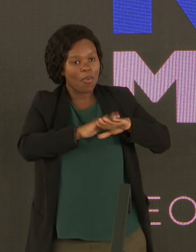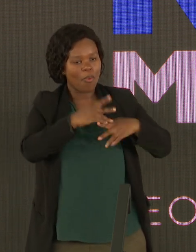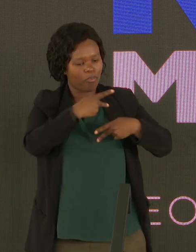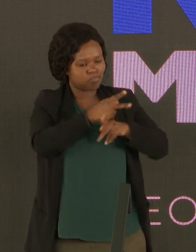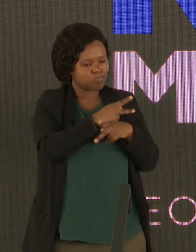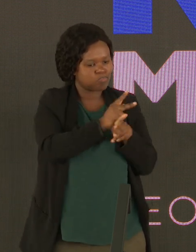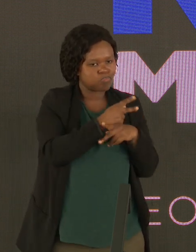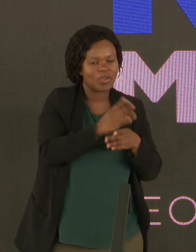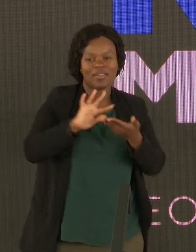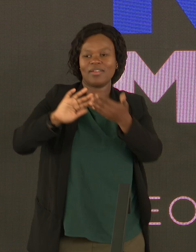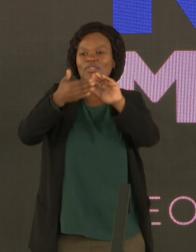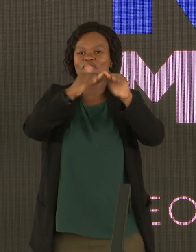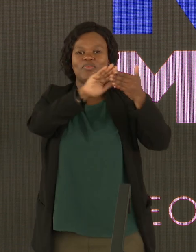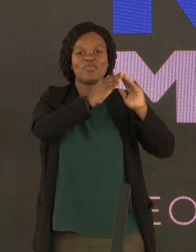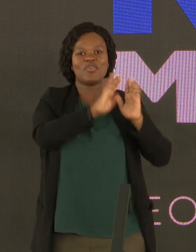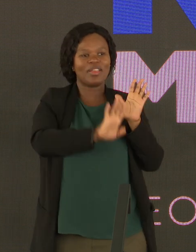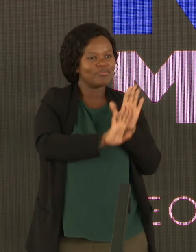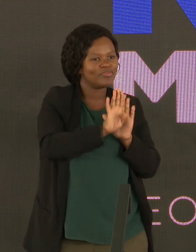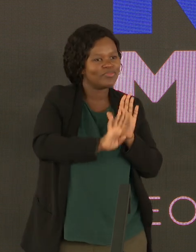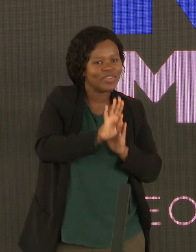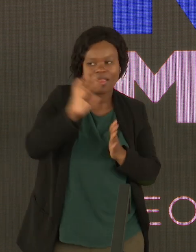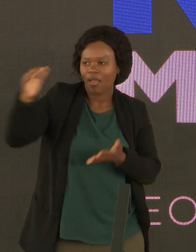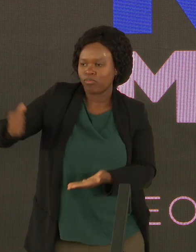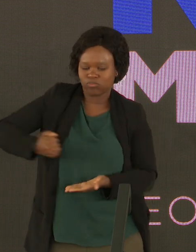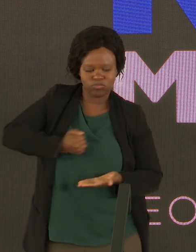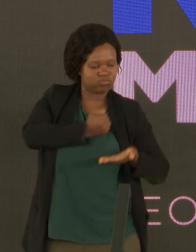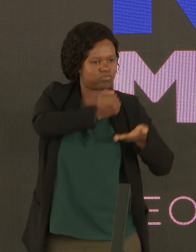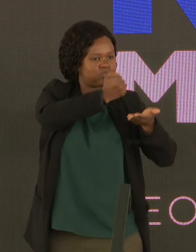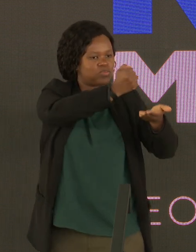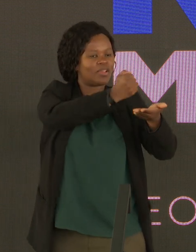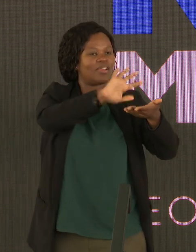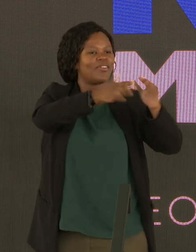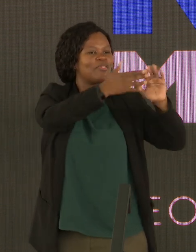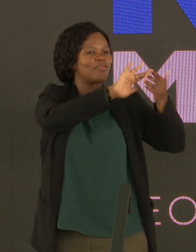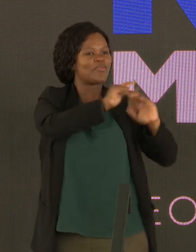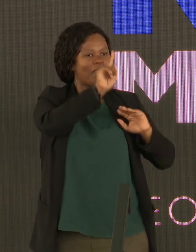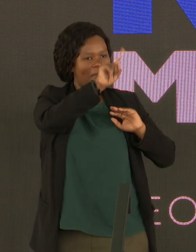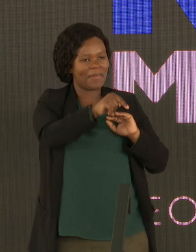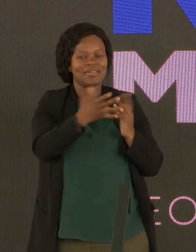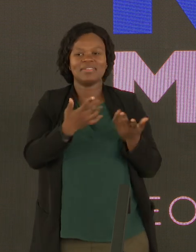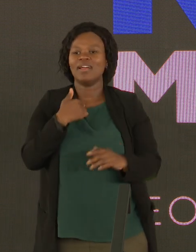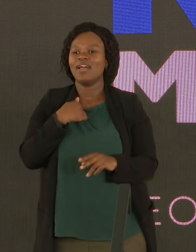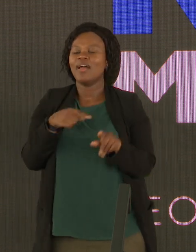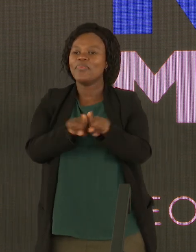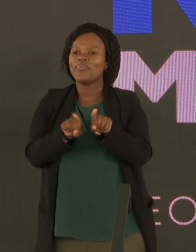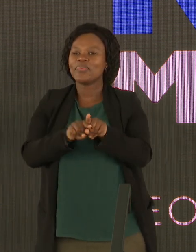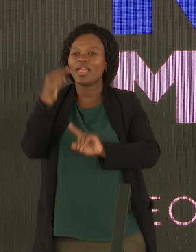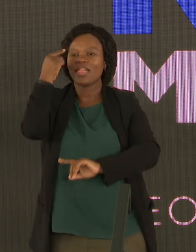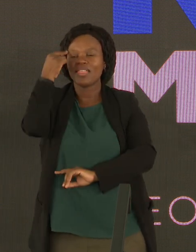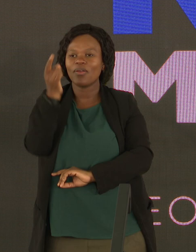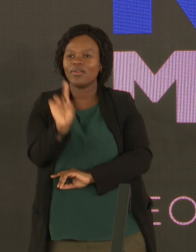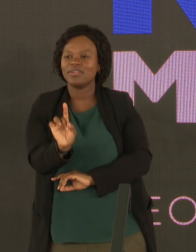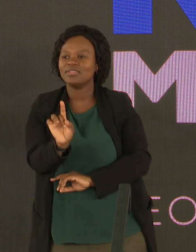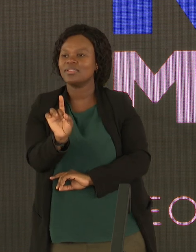our communities, that is increasing investment in our communities. I also think that